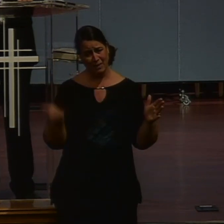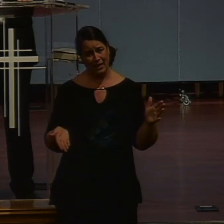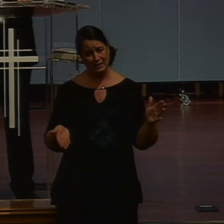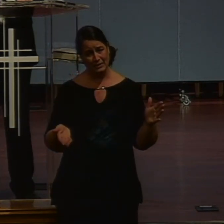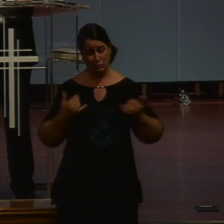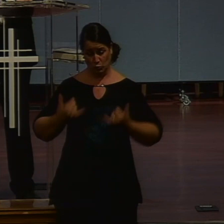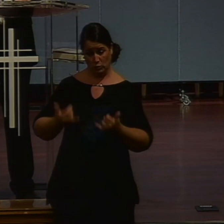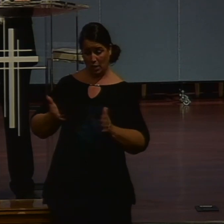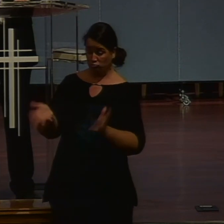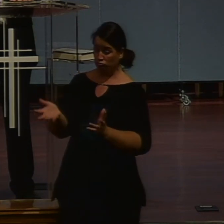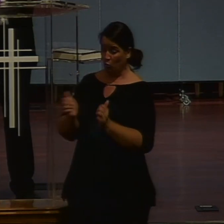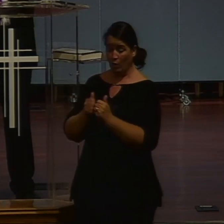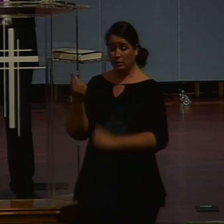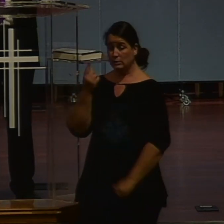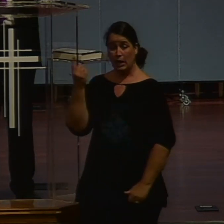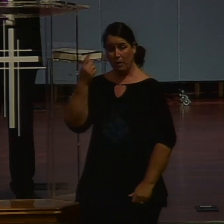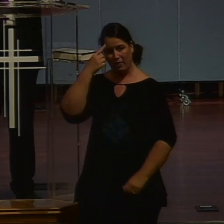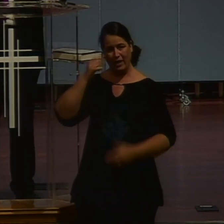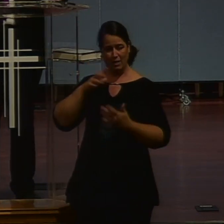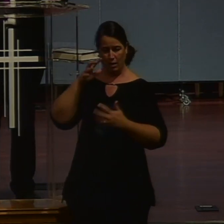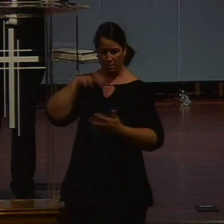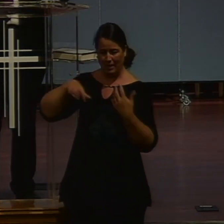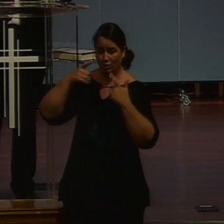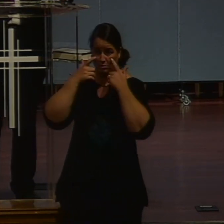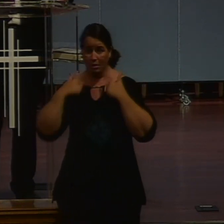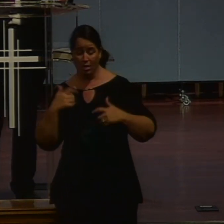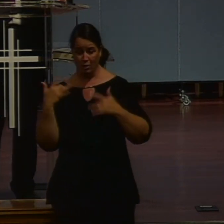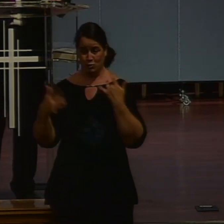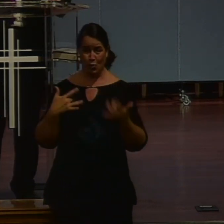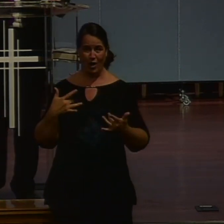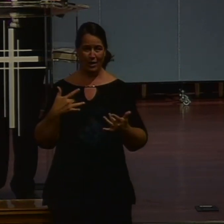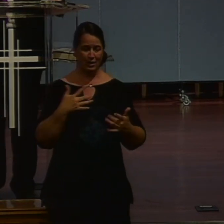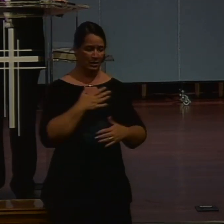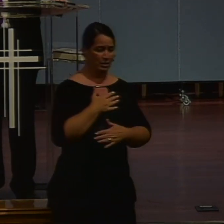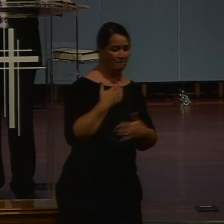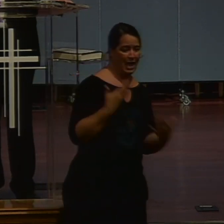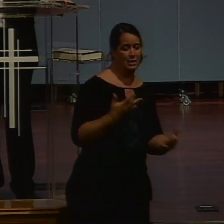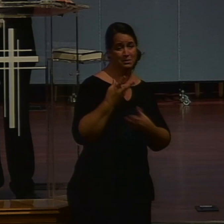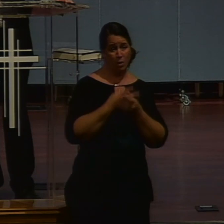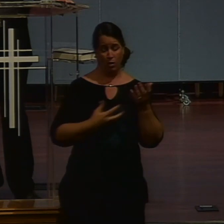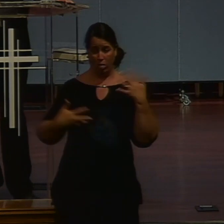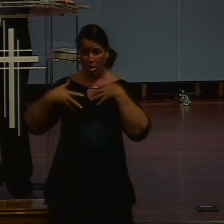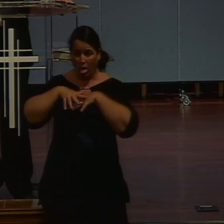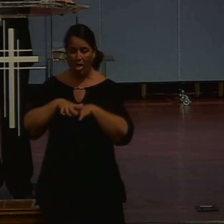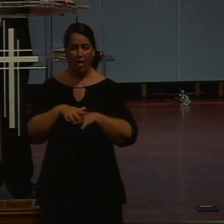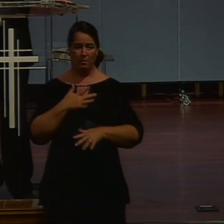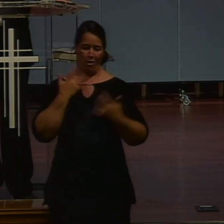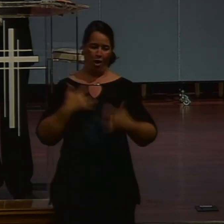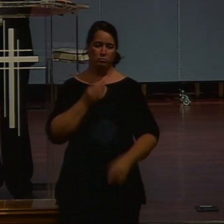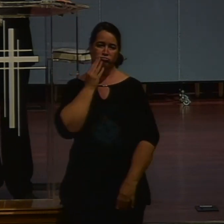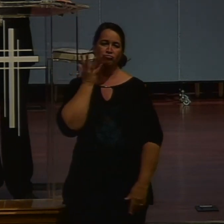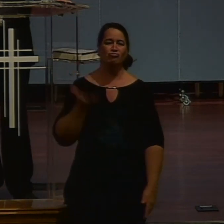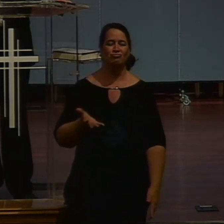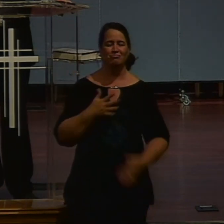that. That. I think he had a mixture of tears of joy. And tears of. Of confession. And it always warms my heart. Those